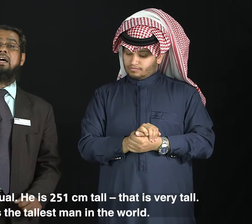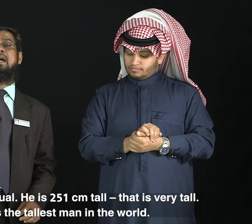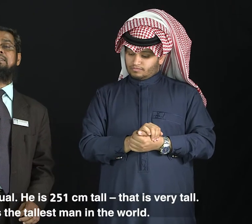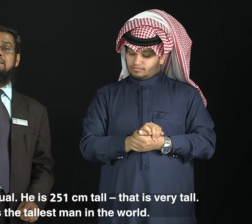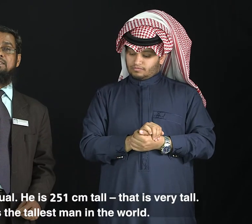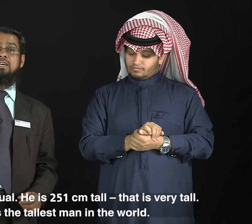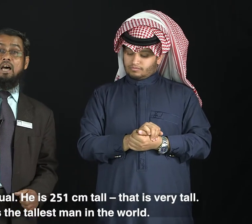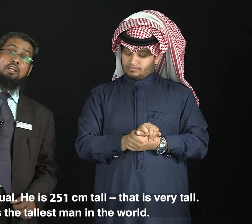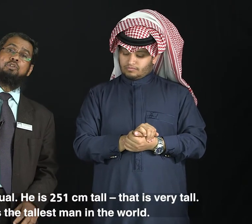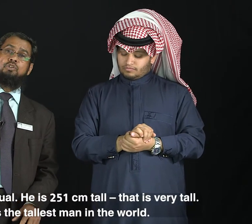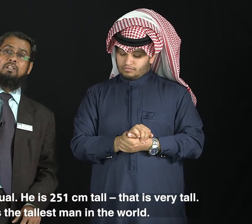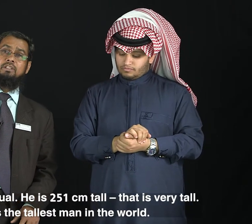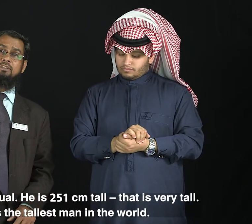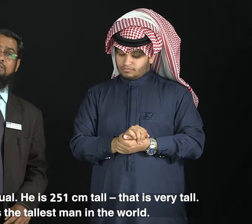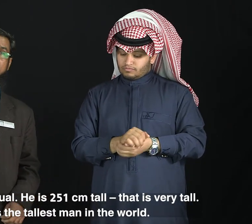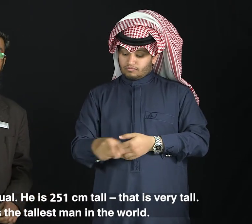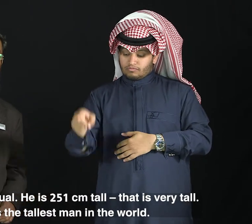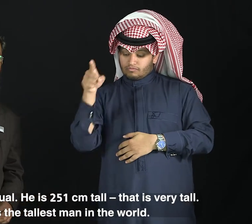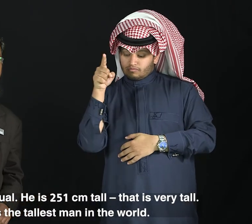His height is unusual.